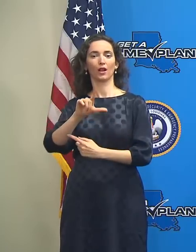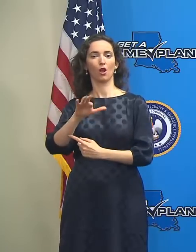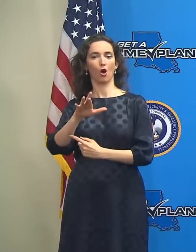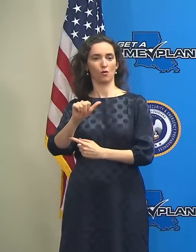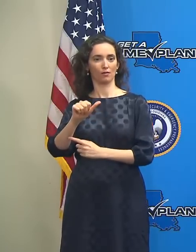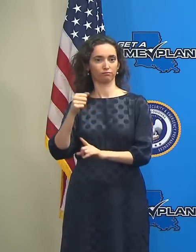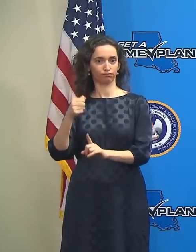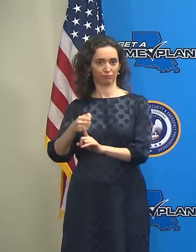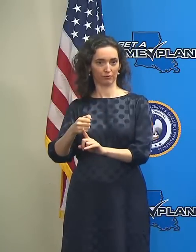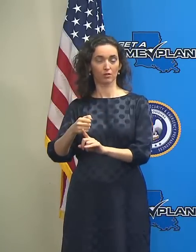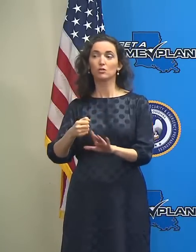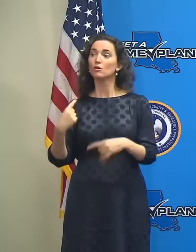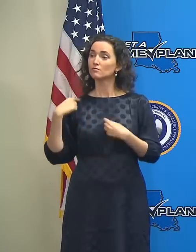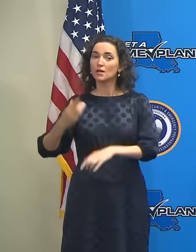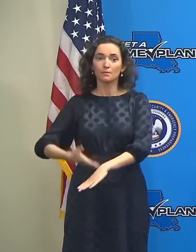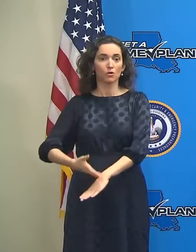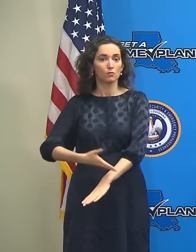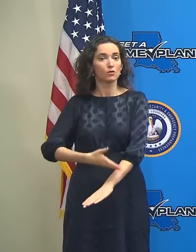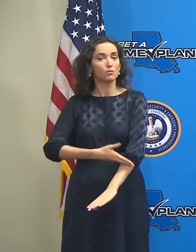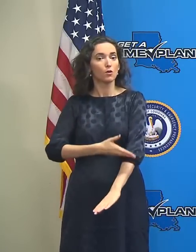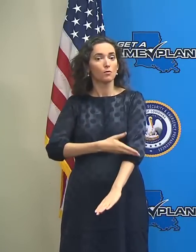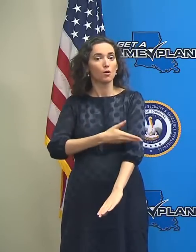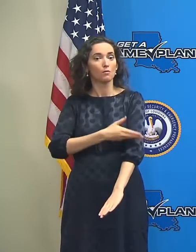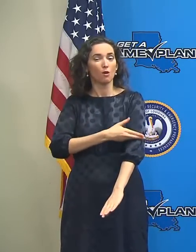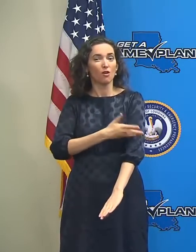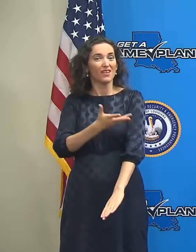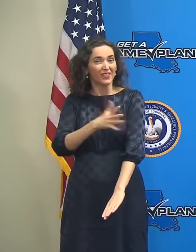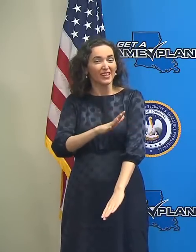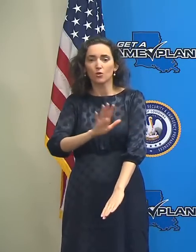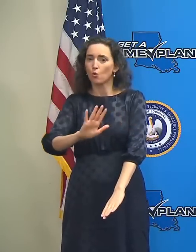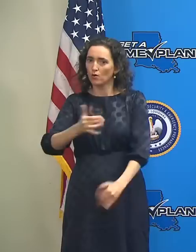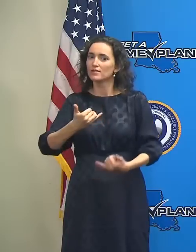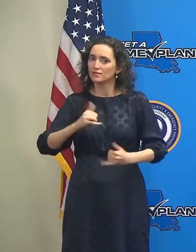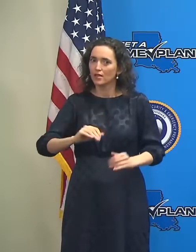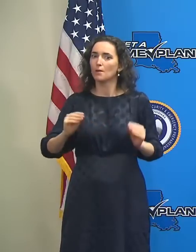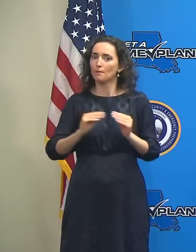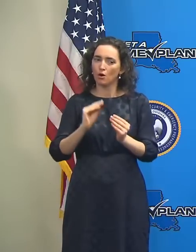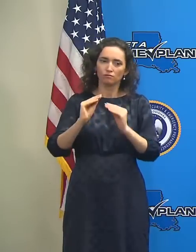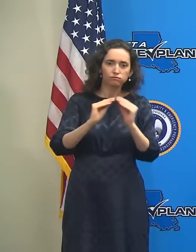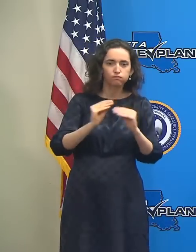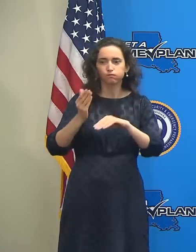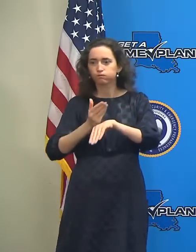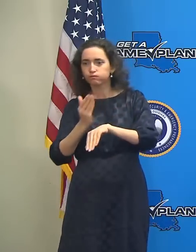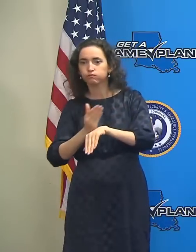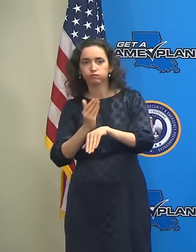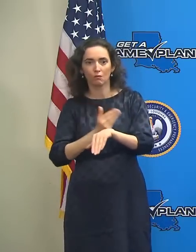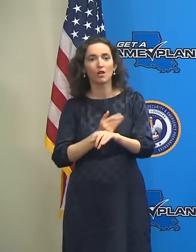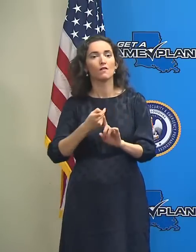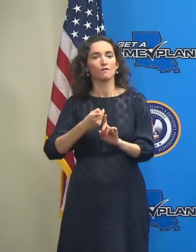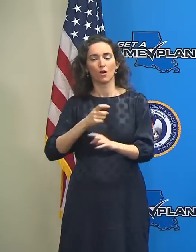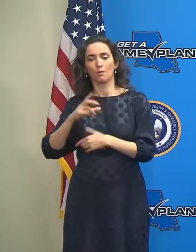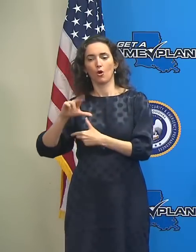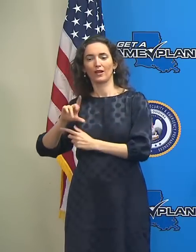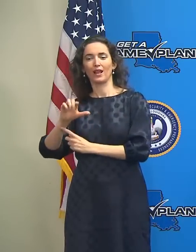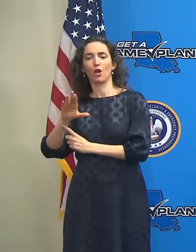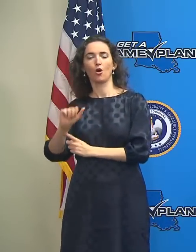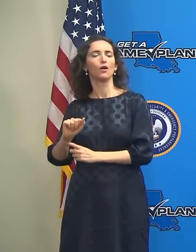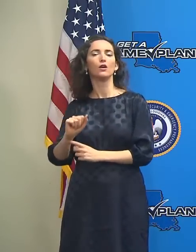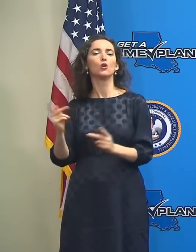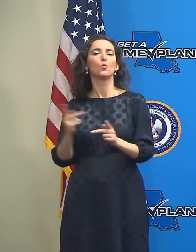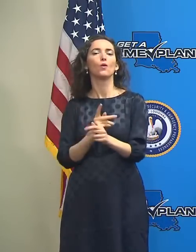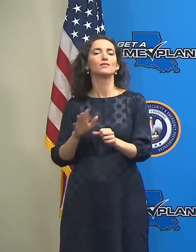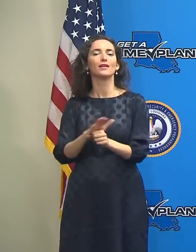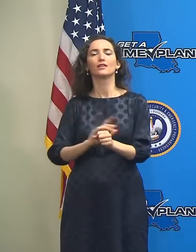made, there's still a long road of recovery left as it relates to the recovery from Hurricane Laura, particularly in southwest